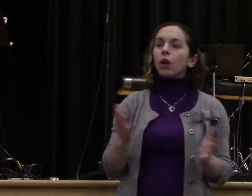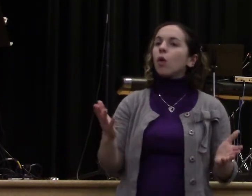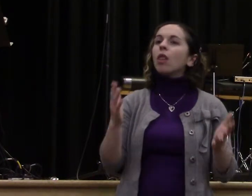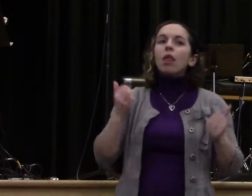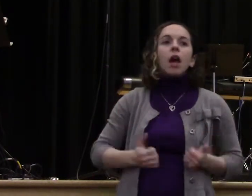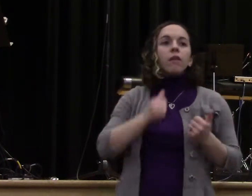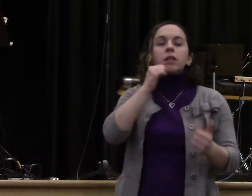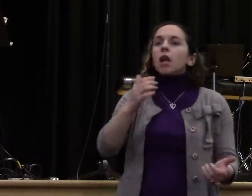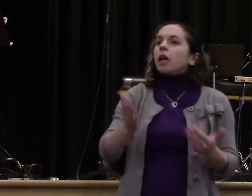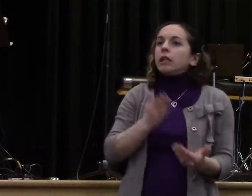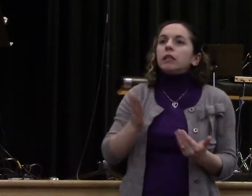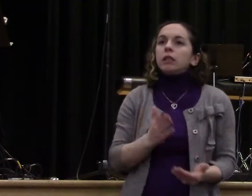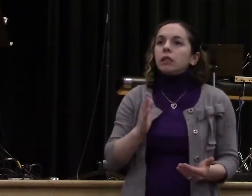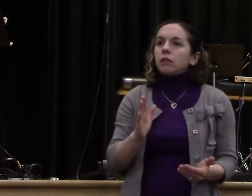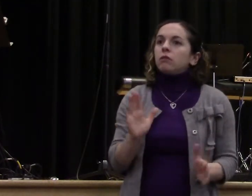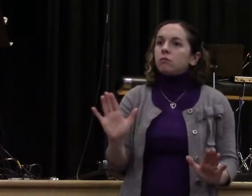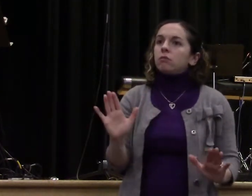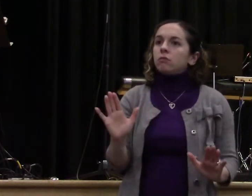Serious. You're too clean.